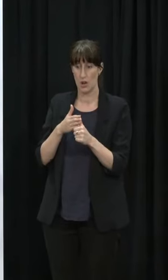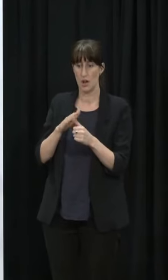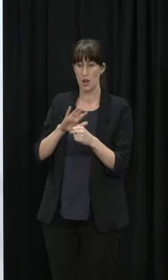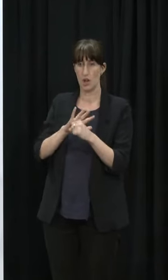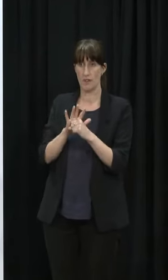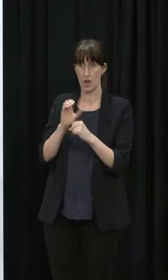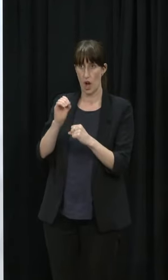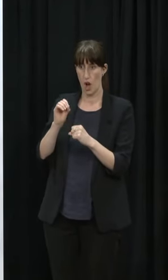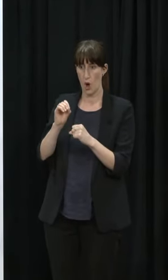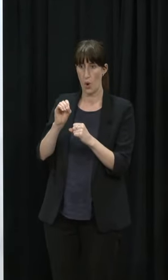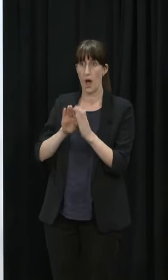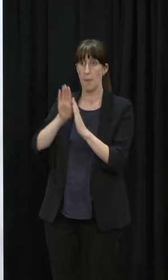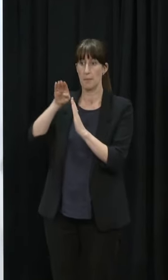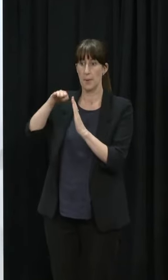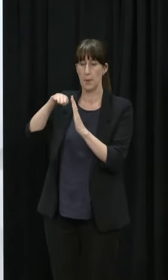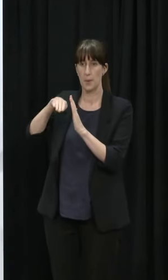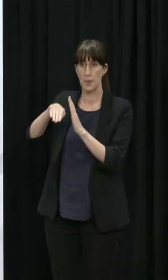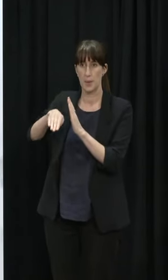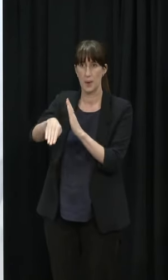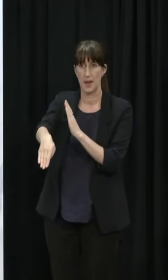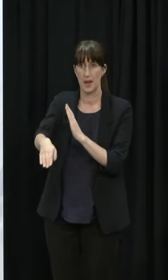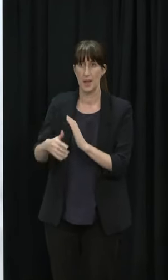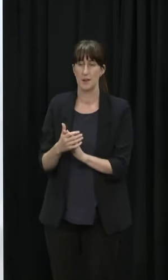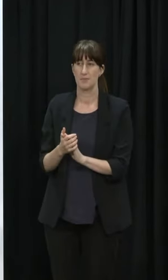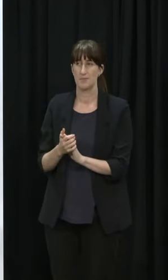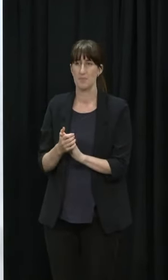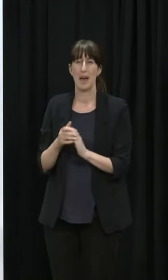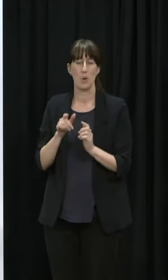worrying for us is what's happening in Europe in